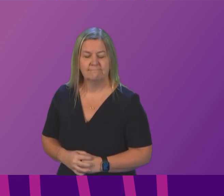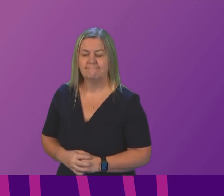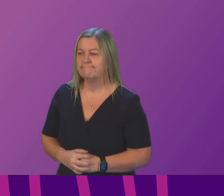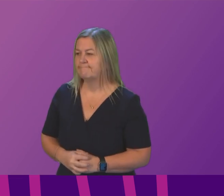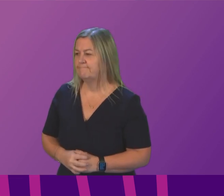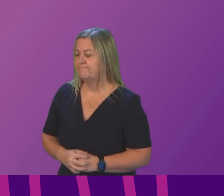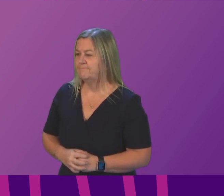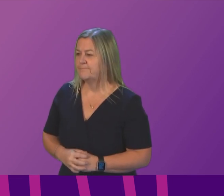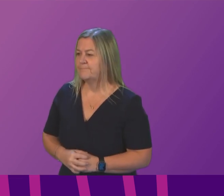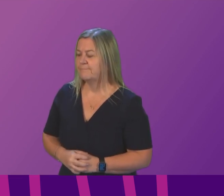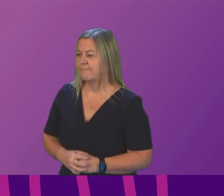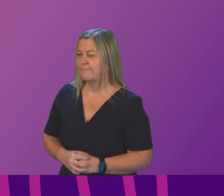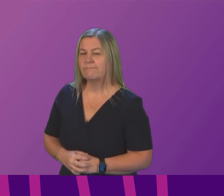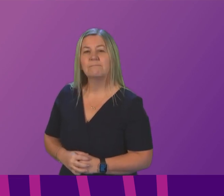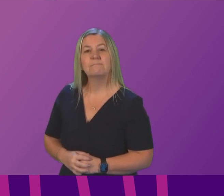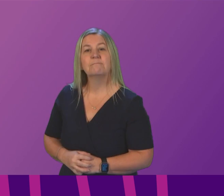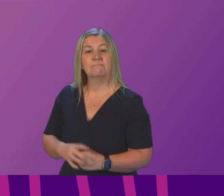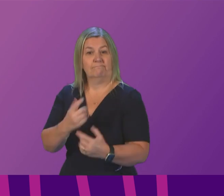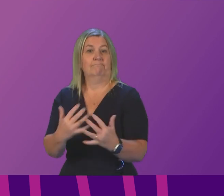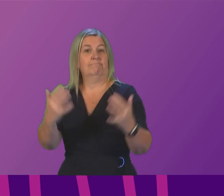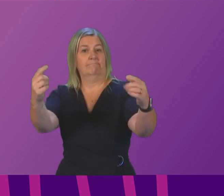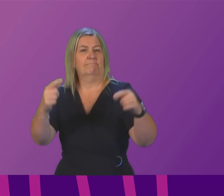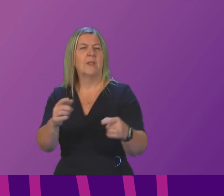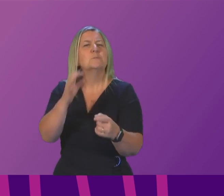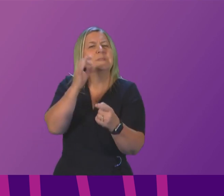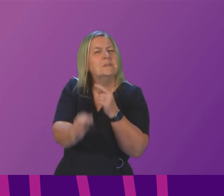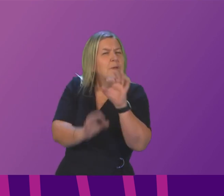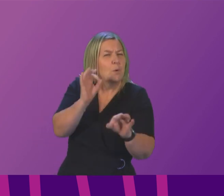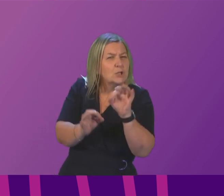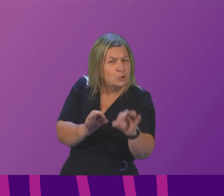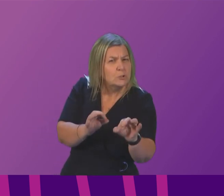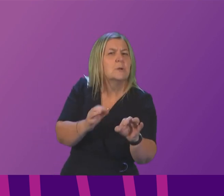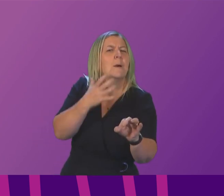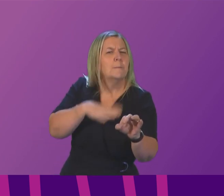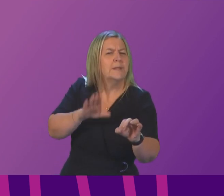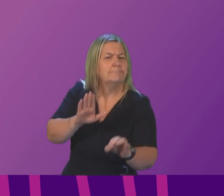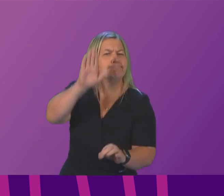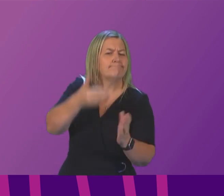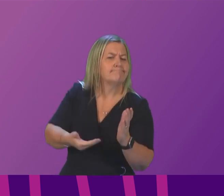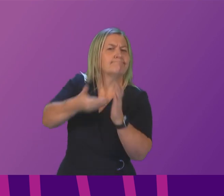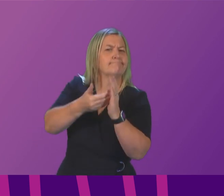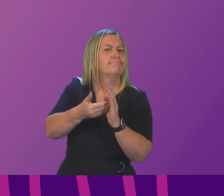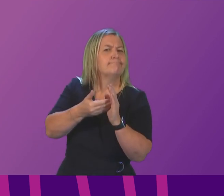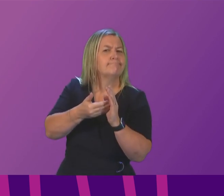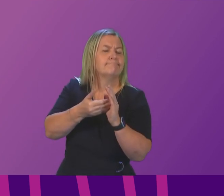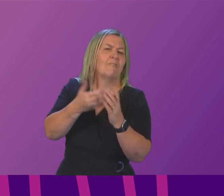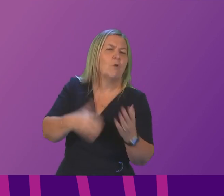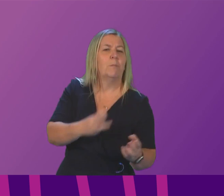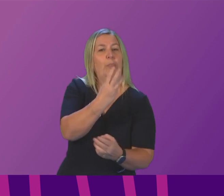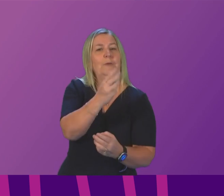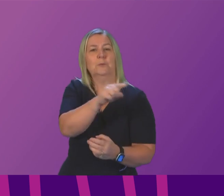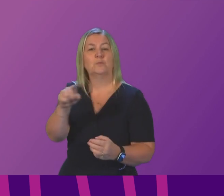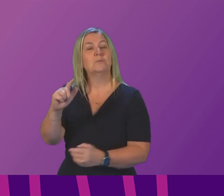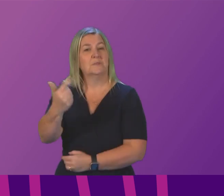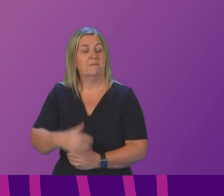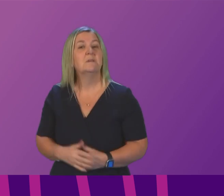question two, and members should press on specific questions if they wish to ask a supplementary on questions three to seven. I